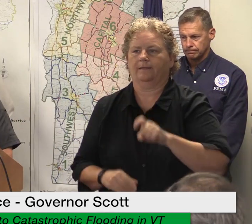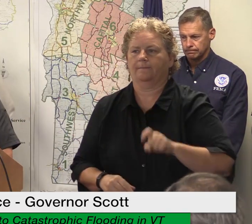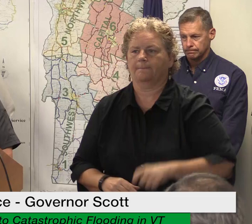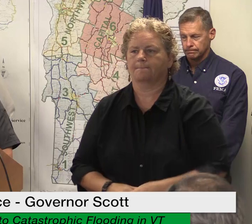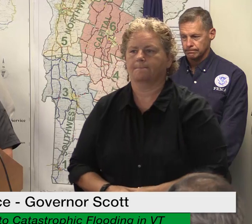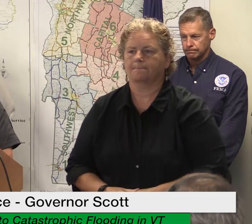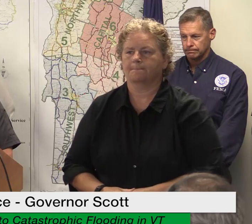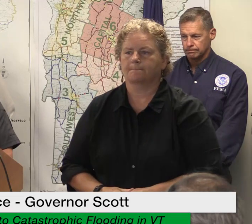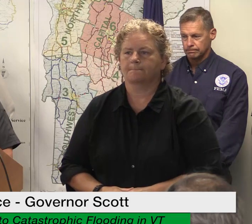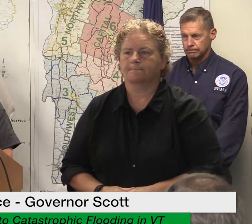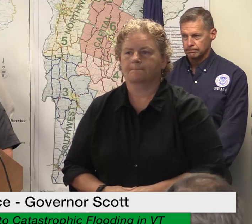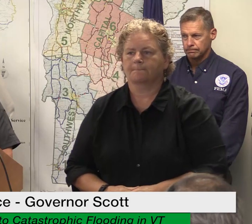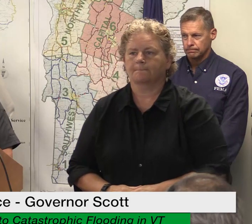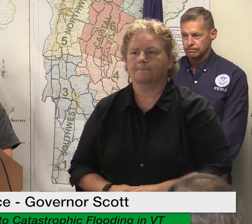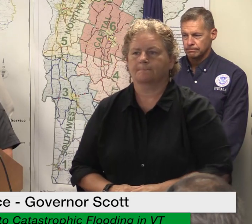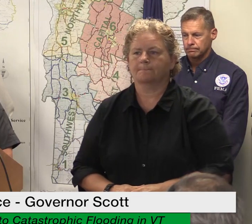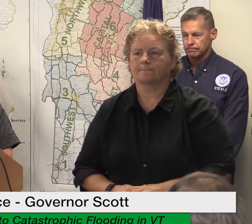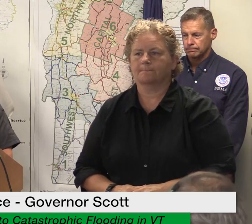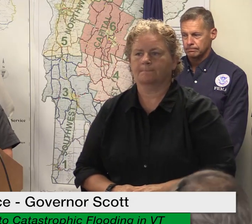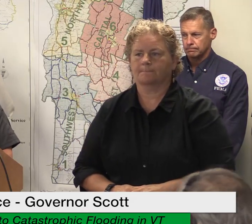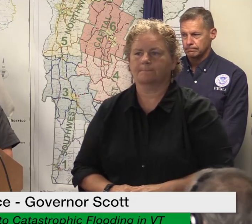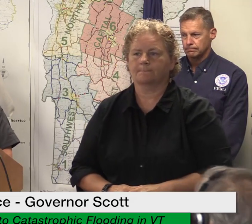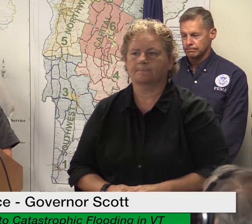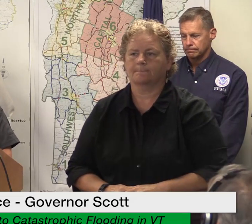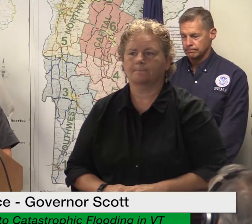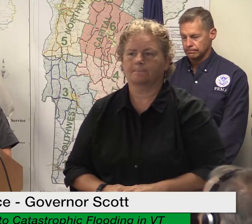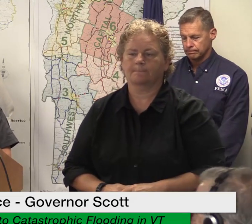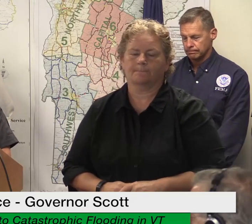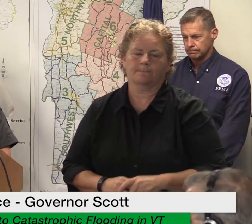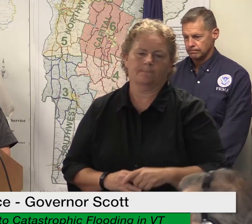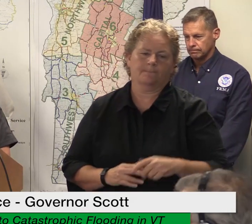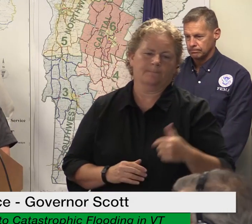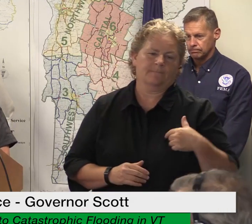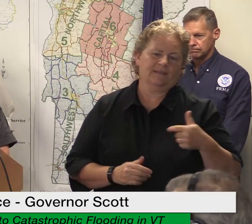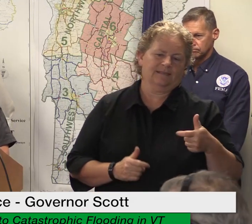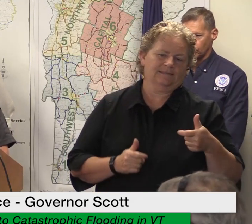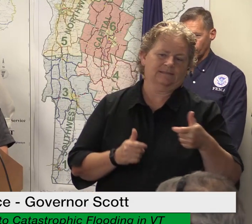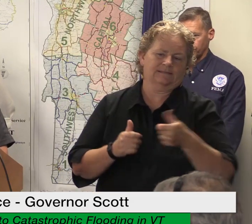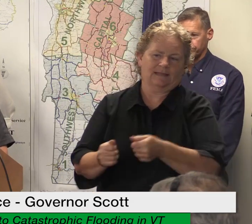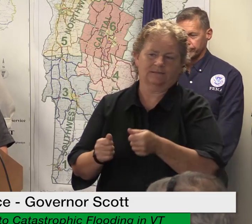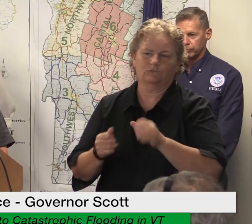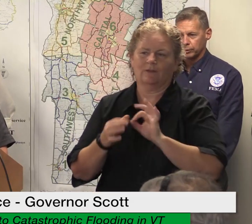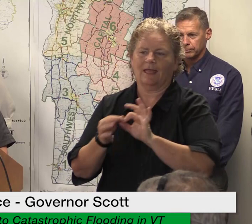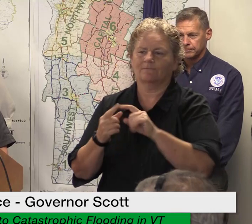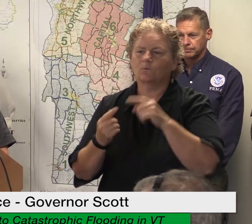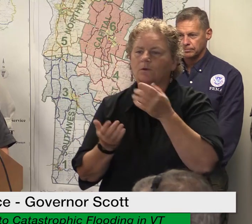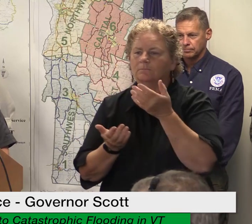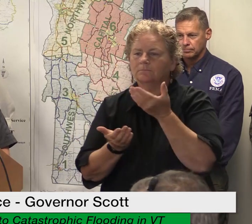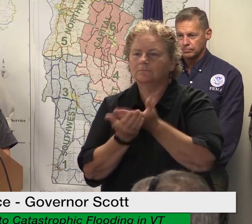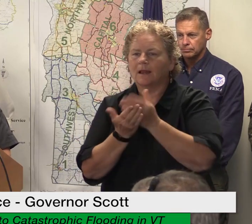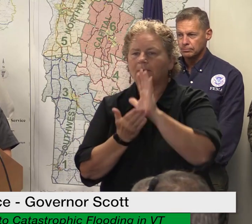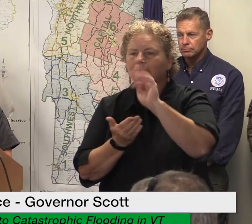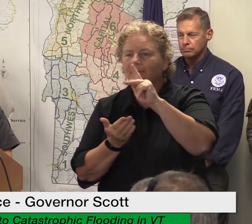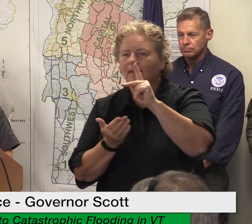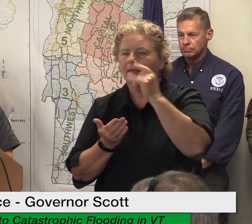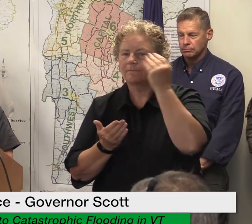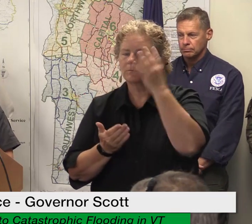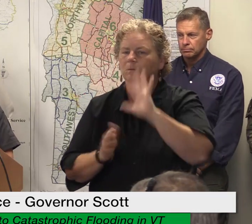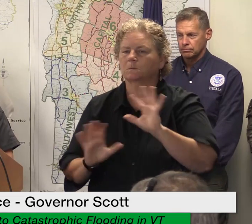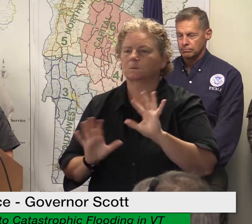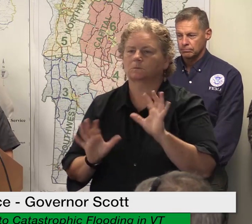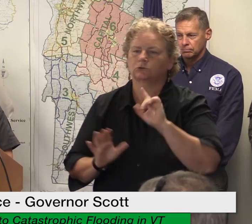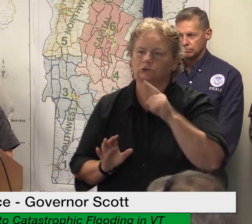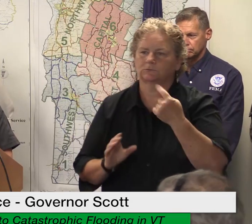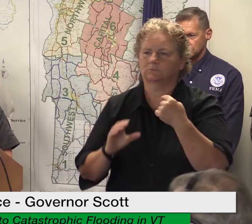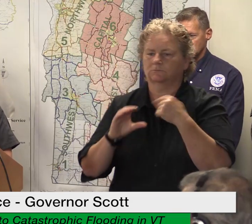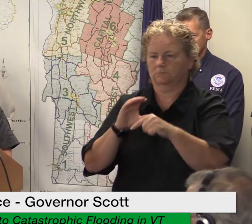the most important message that the media and elected officials can share today is that making a report to 211 to document